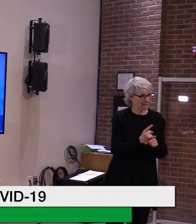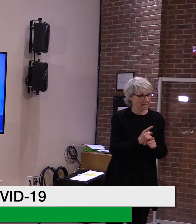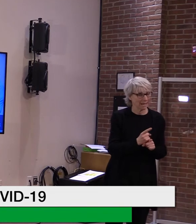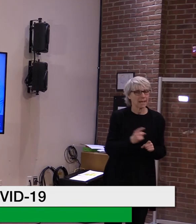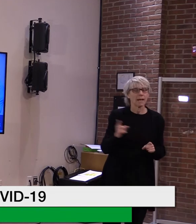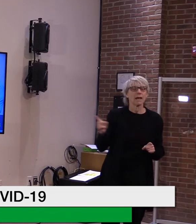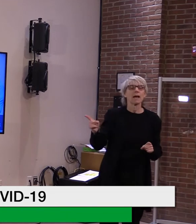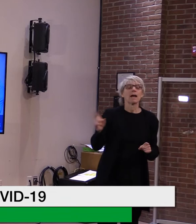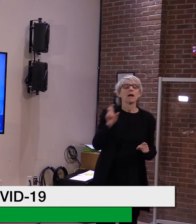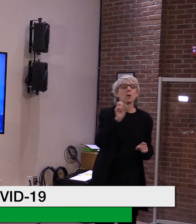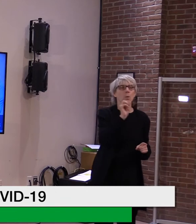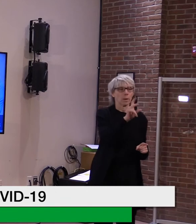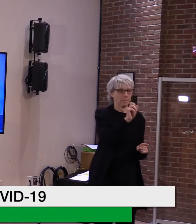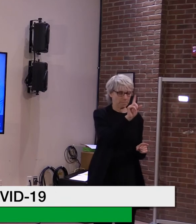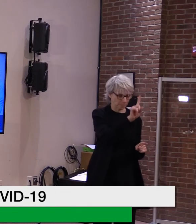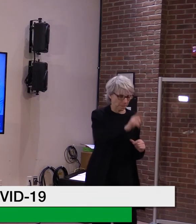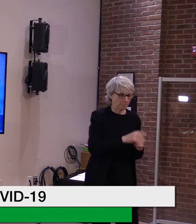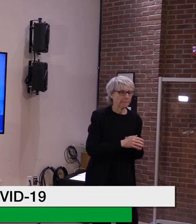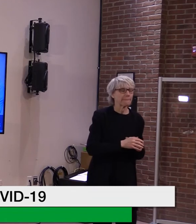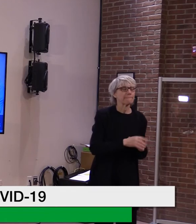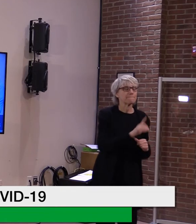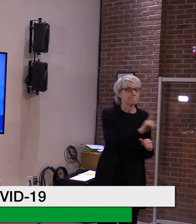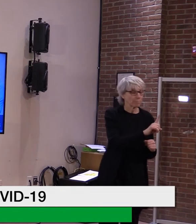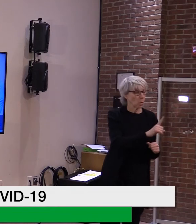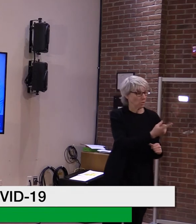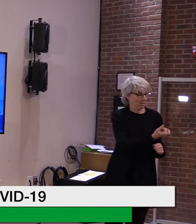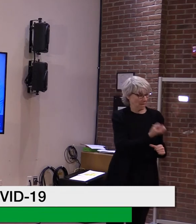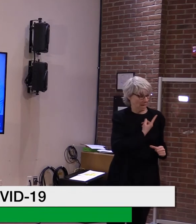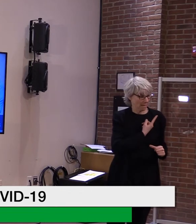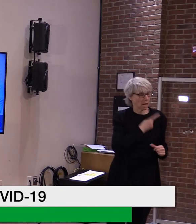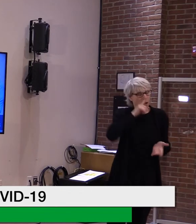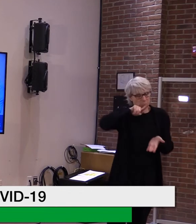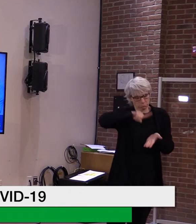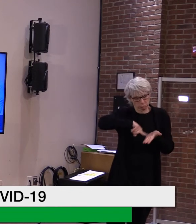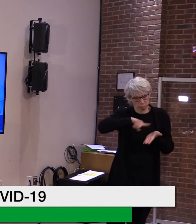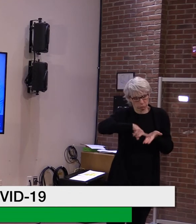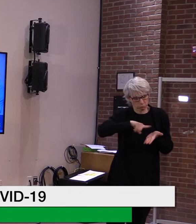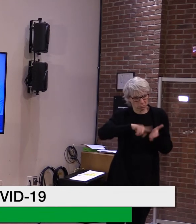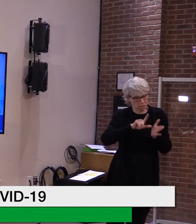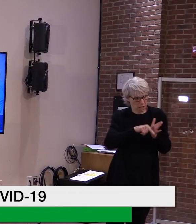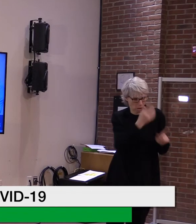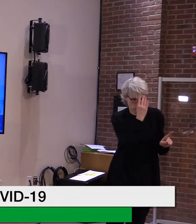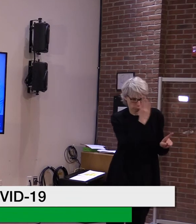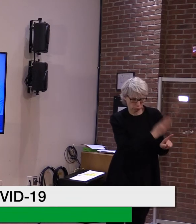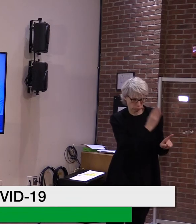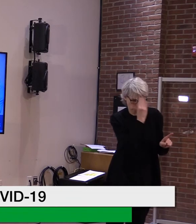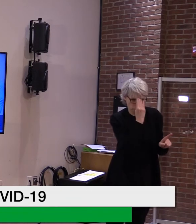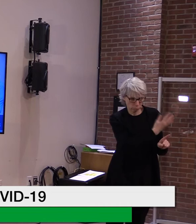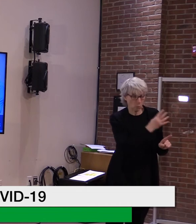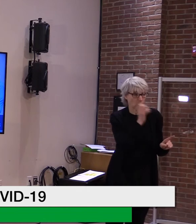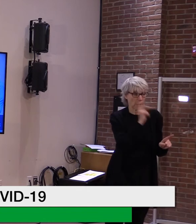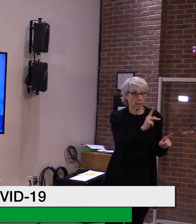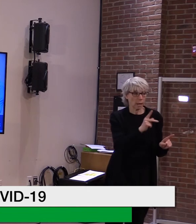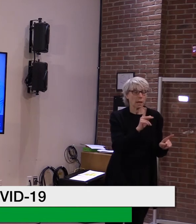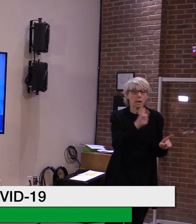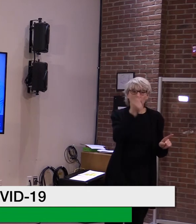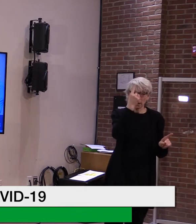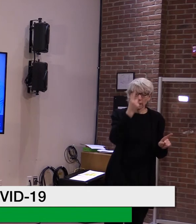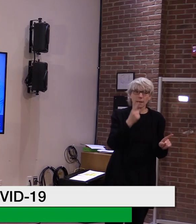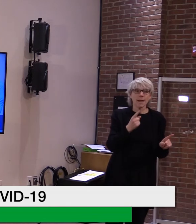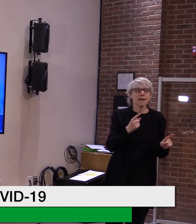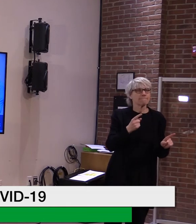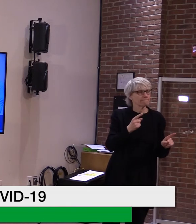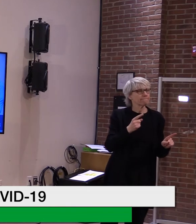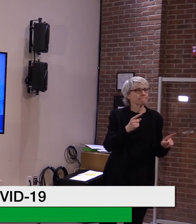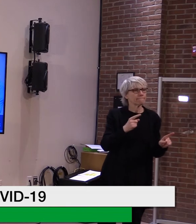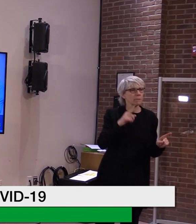that you're describing and let me look into it. And we'll, we'll reach out to you, Greg, and get the exact because, uh, you know, these,